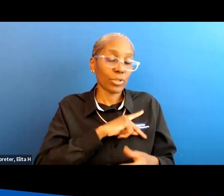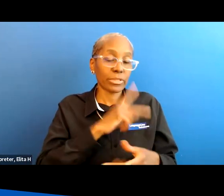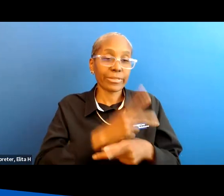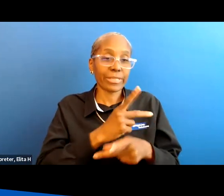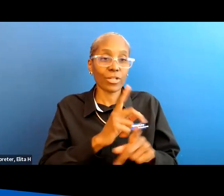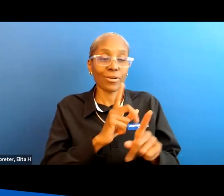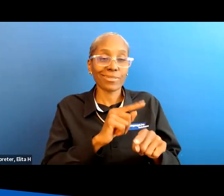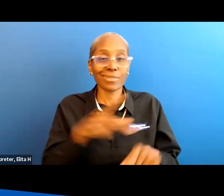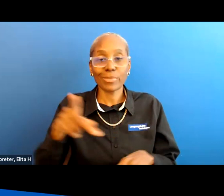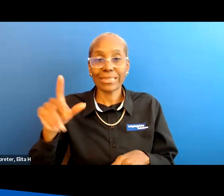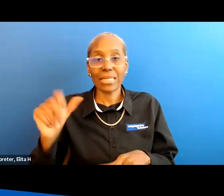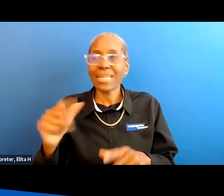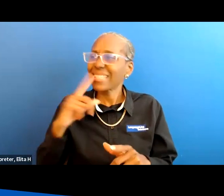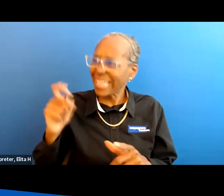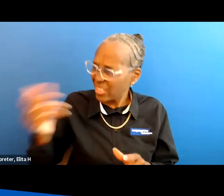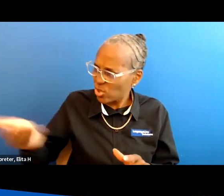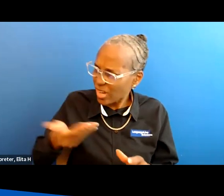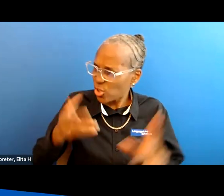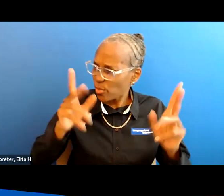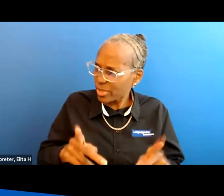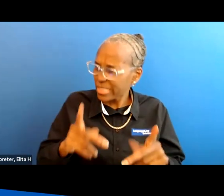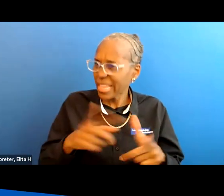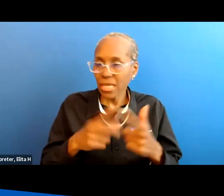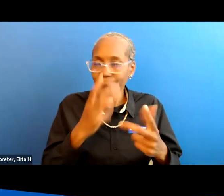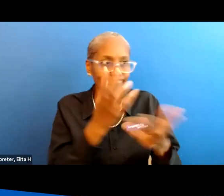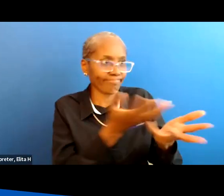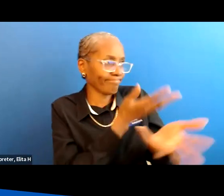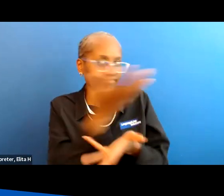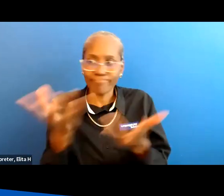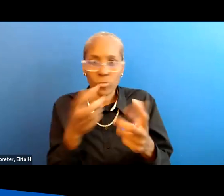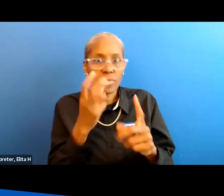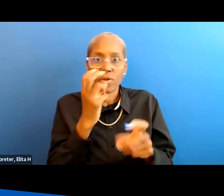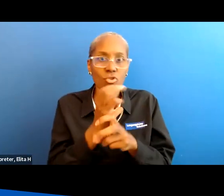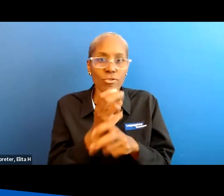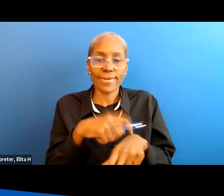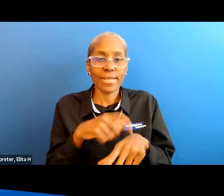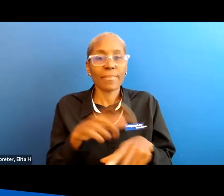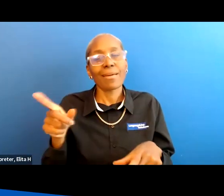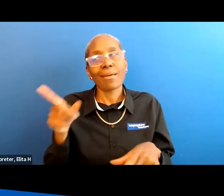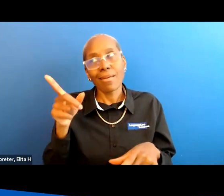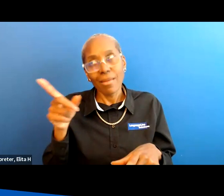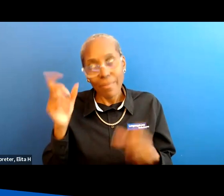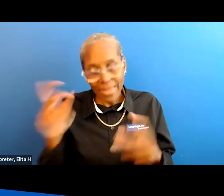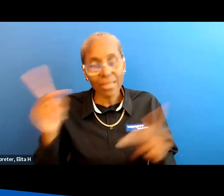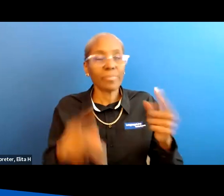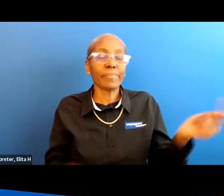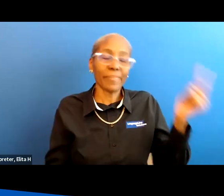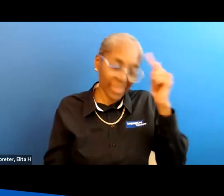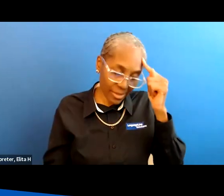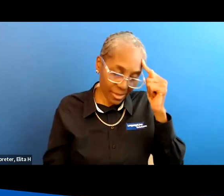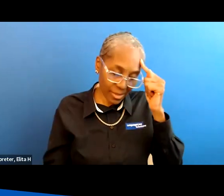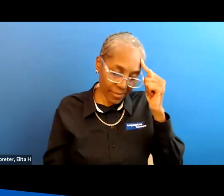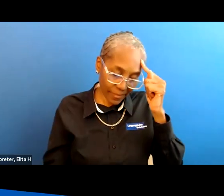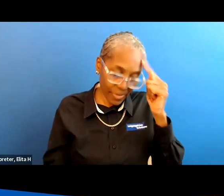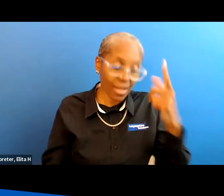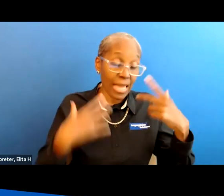write to me about they need to hire somebody and then they have a hard time because they think a lot of people think that people